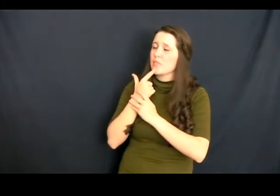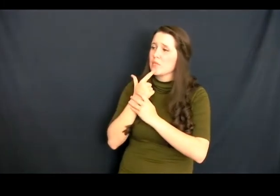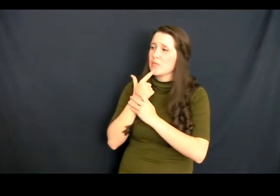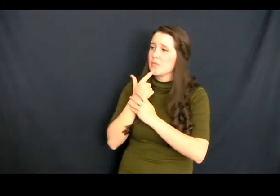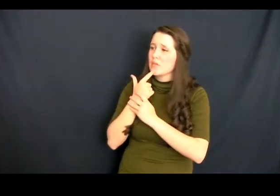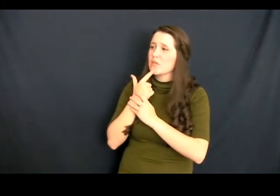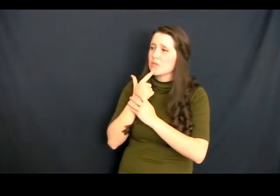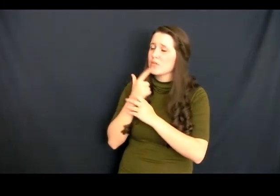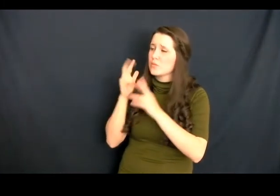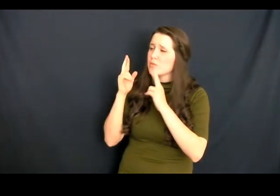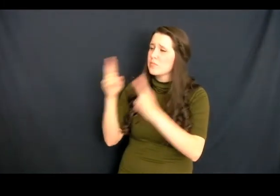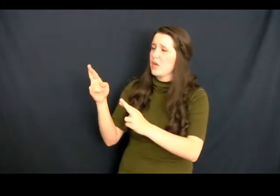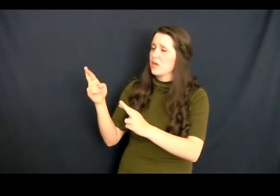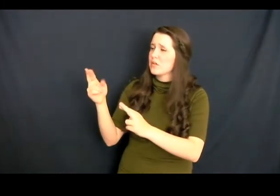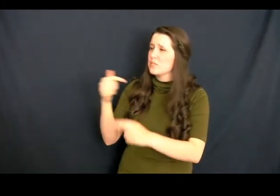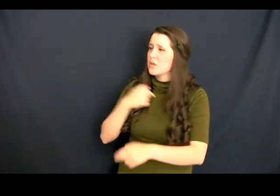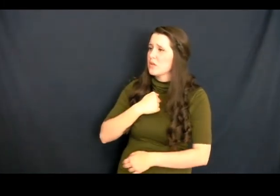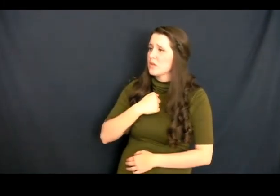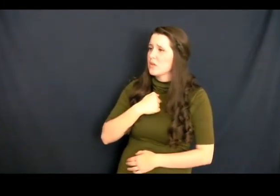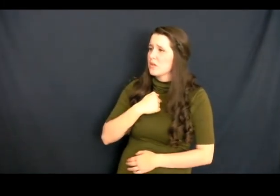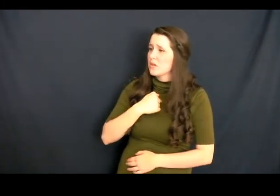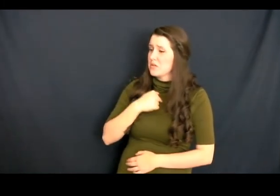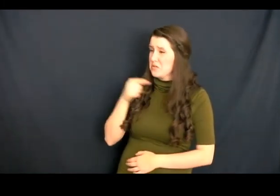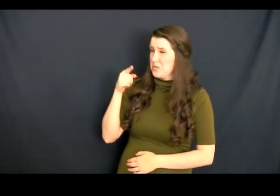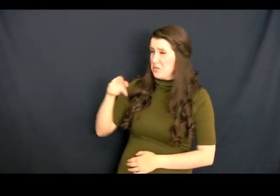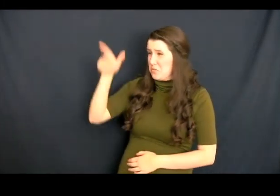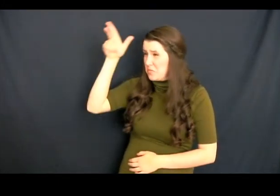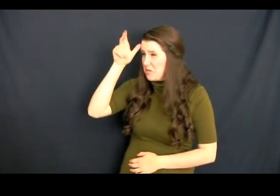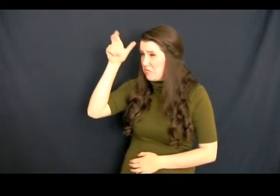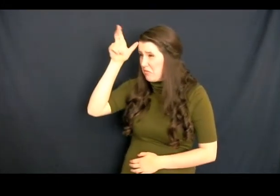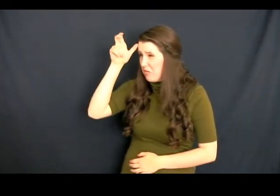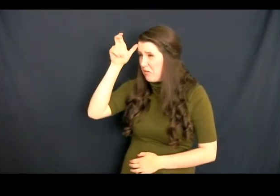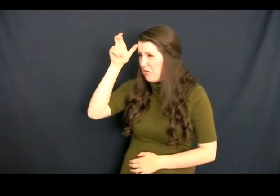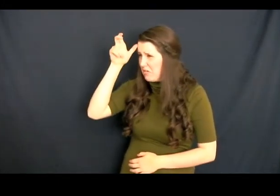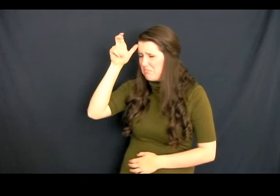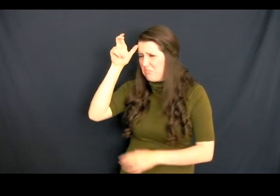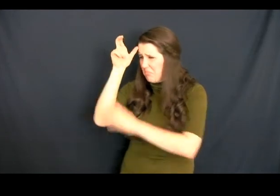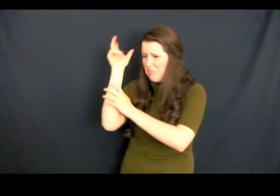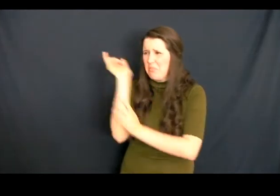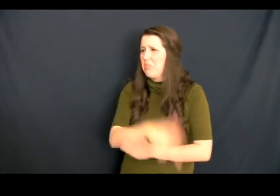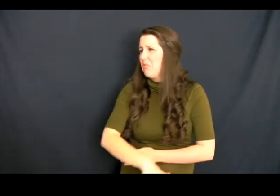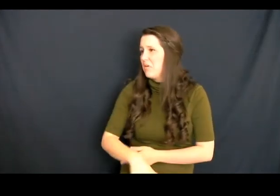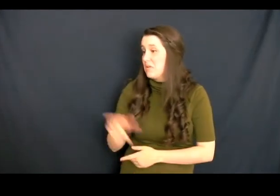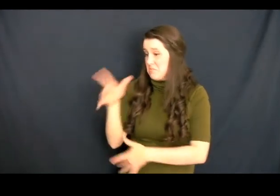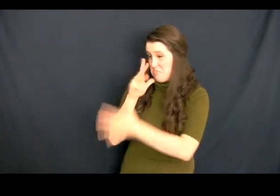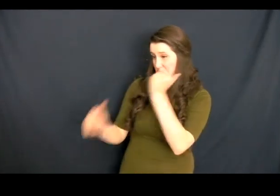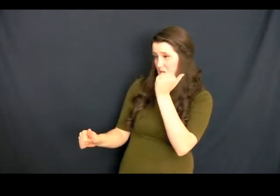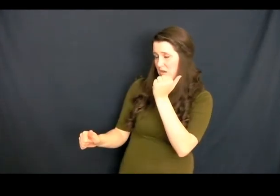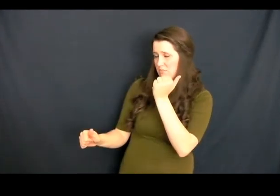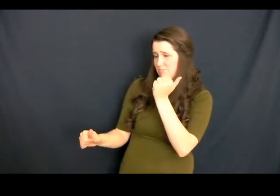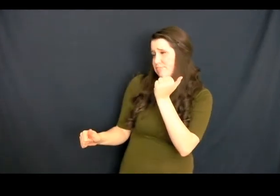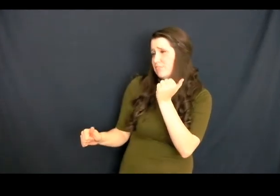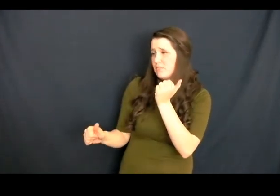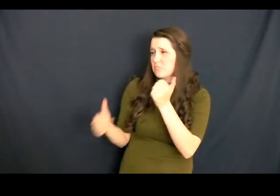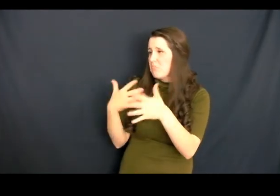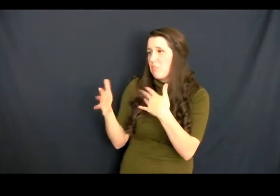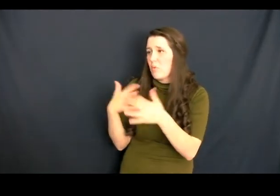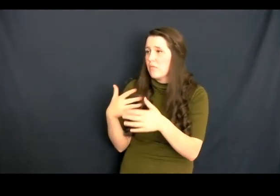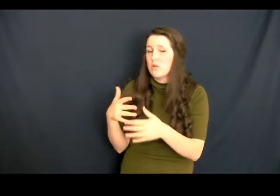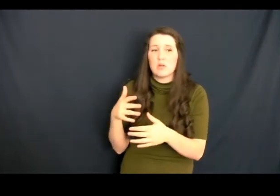because I don't think you're evil. I don't care if you're mean. I don't care how many famous non-Asians or Asians who secretly